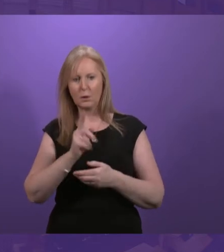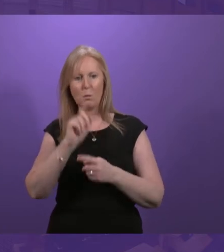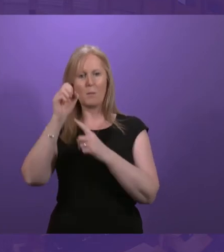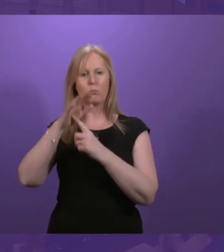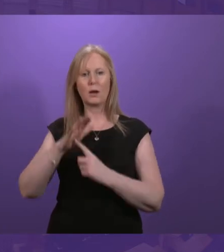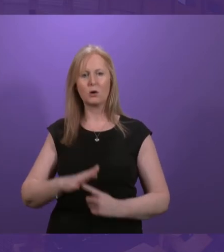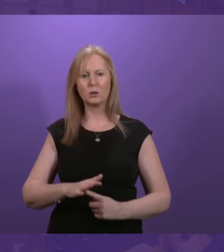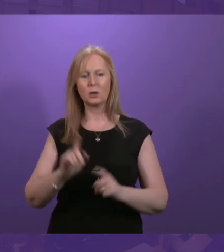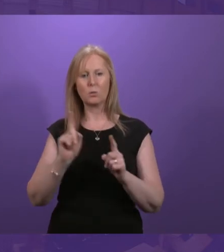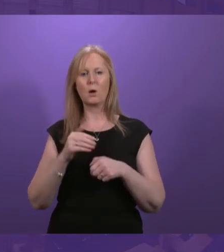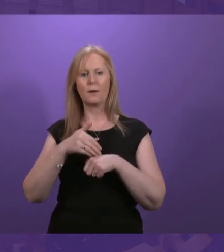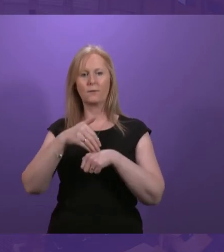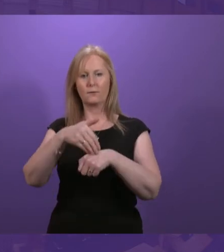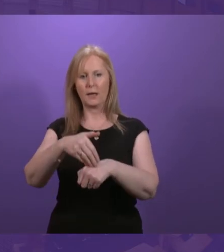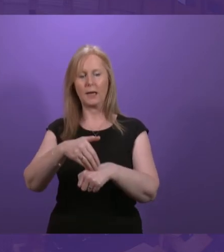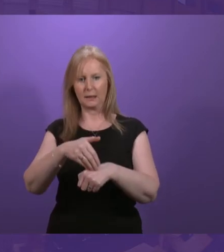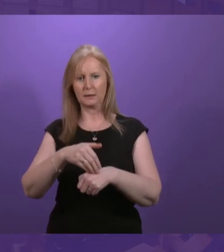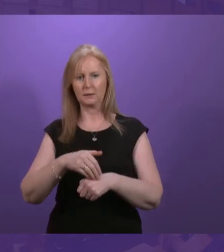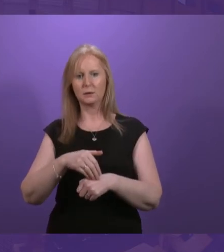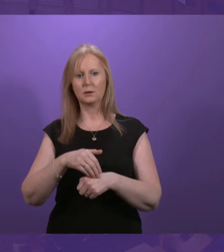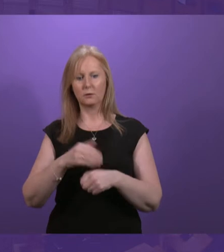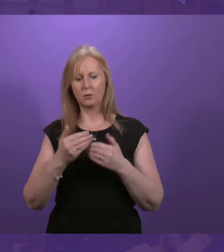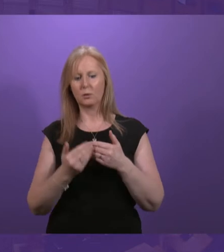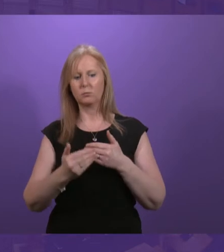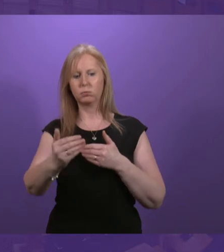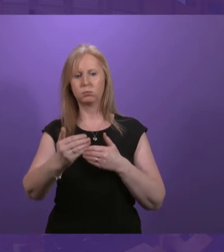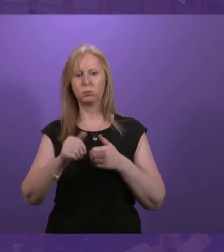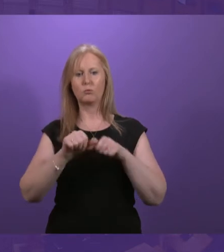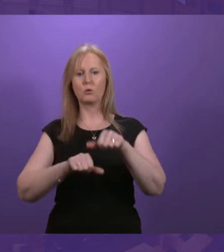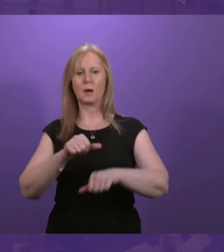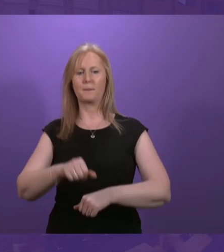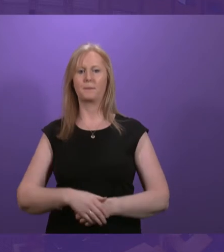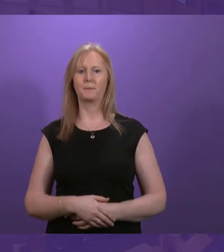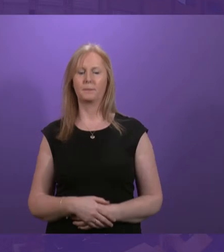priorities and what are the implications if we're looking at that for our programme as we move ahead.